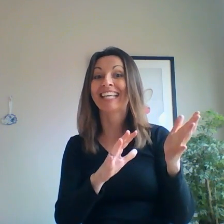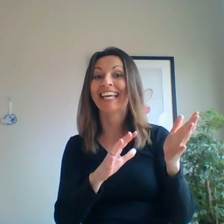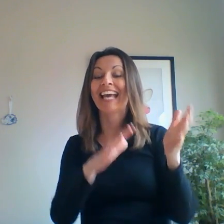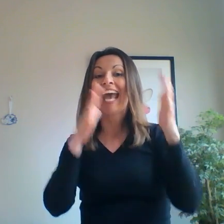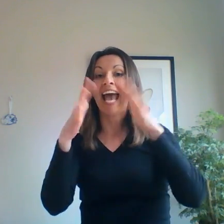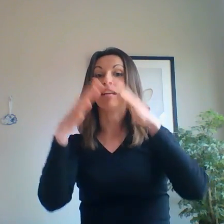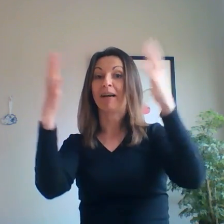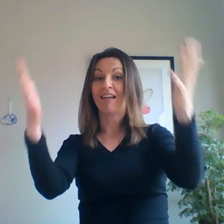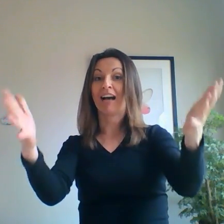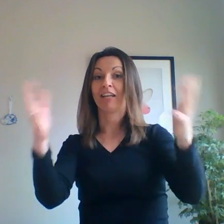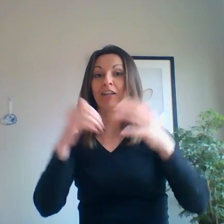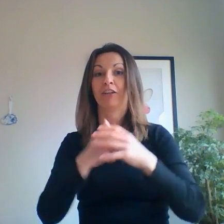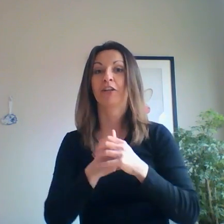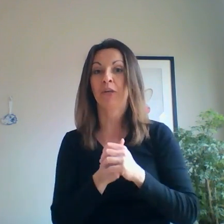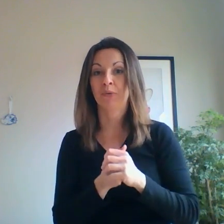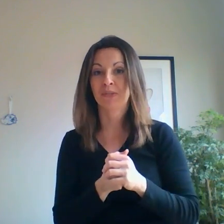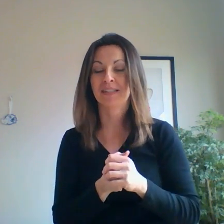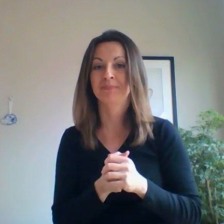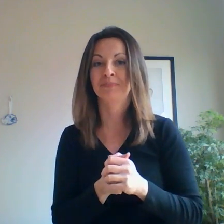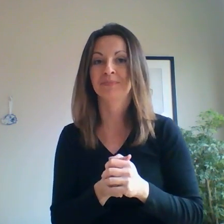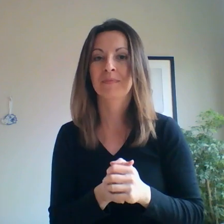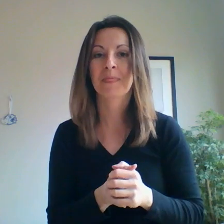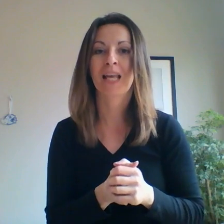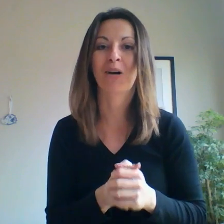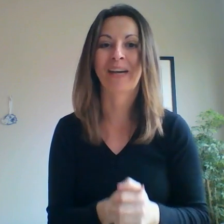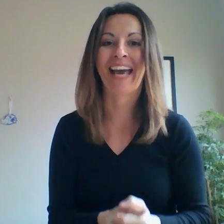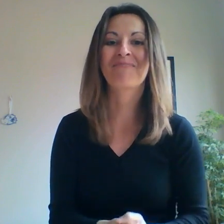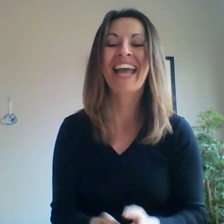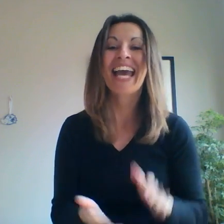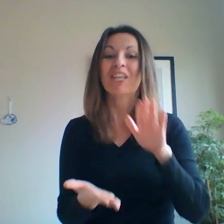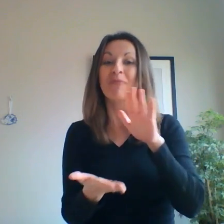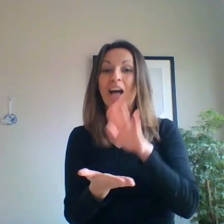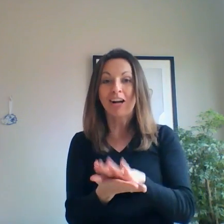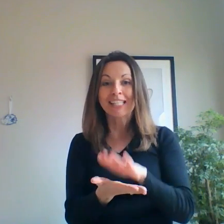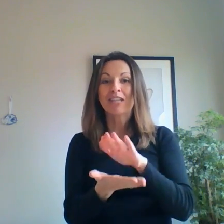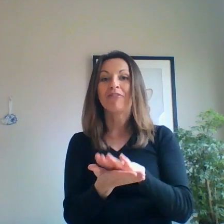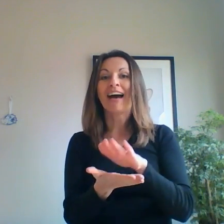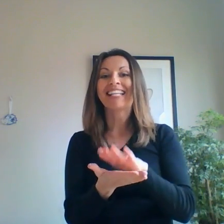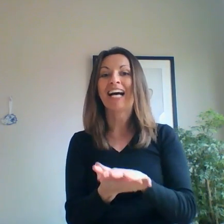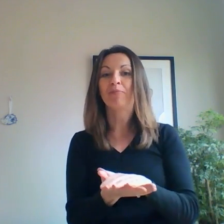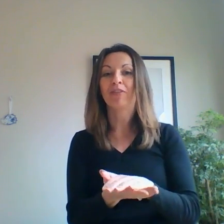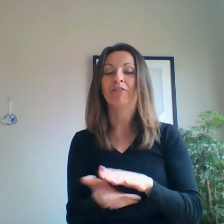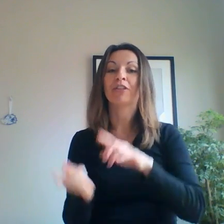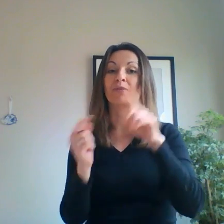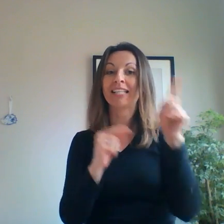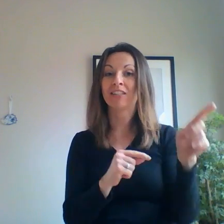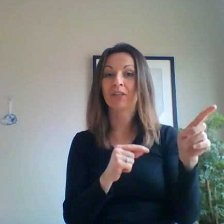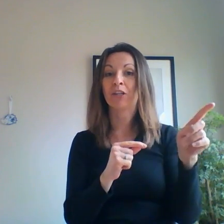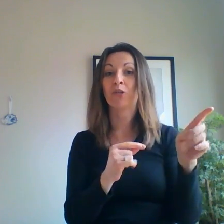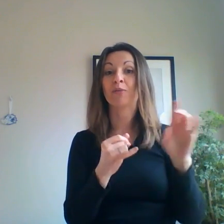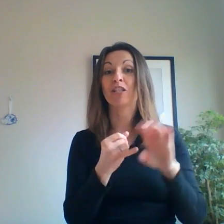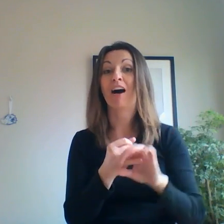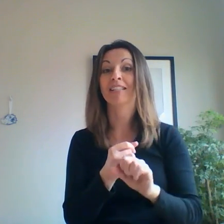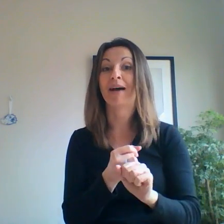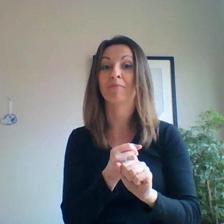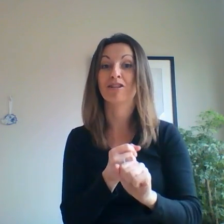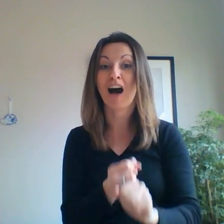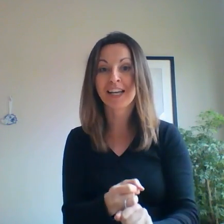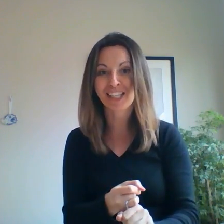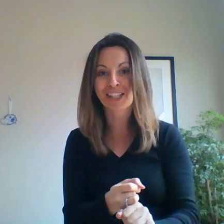and binocular cues. Okay. You may also find helpful for the rest of the cues we talked about, monocular